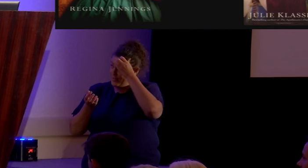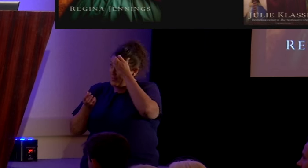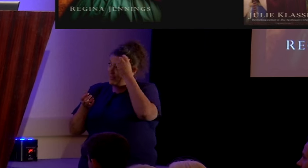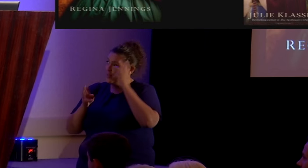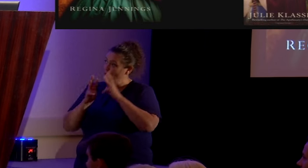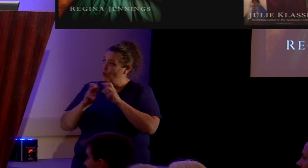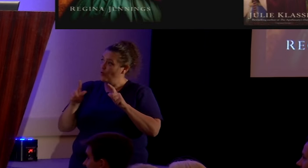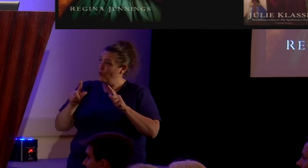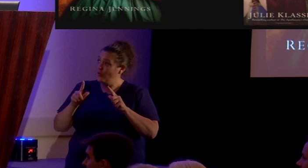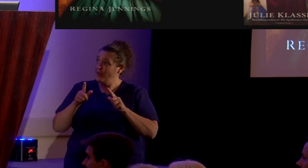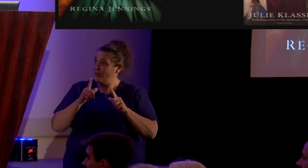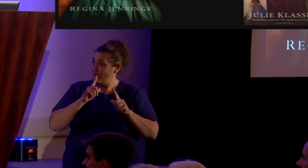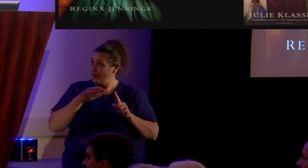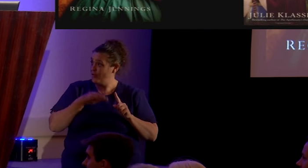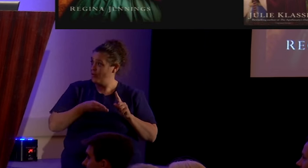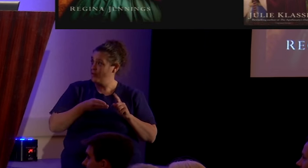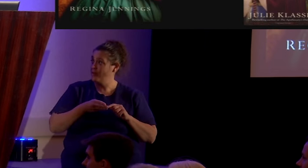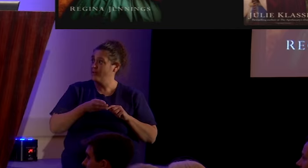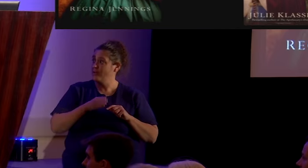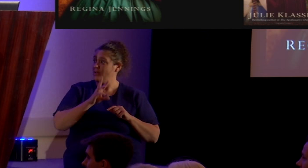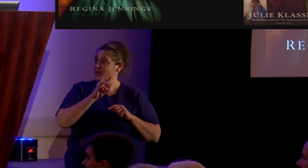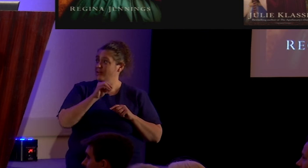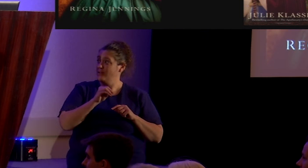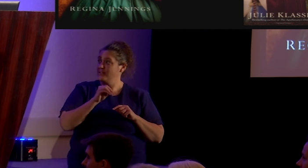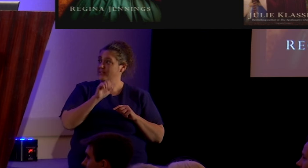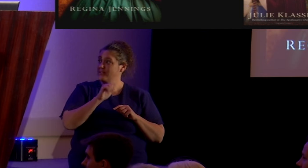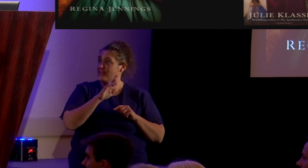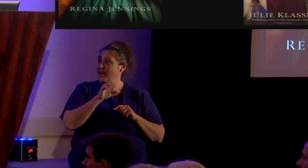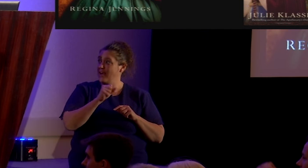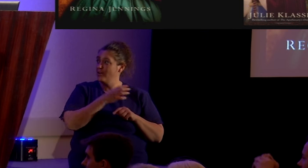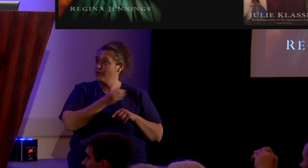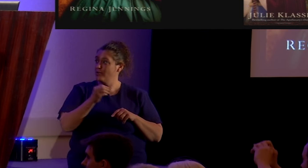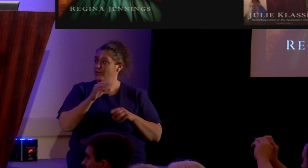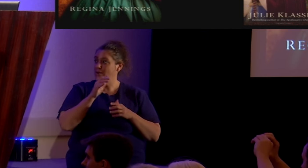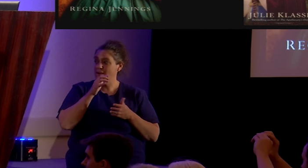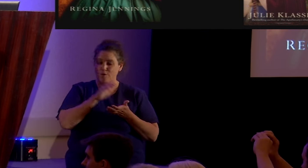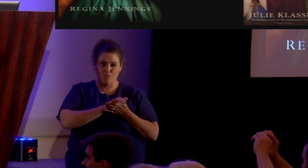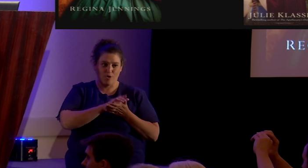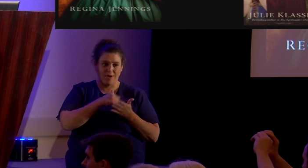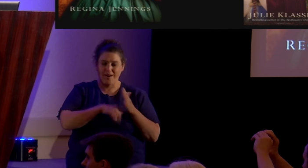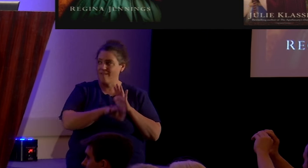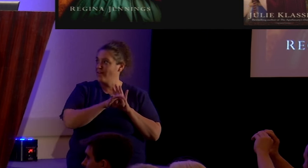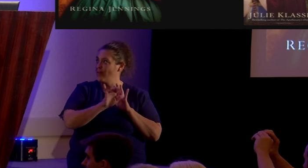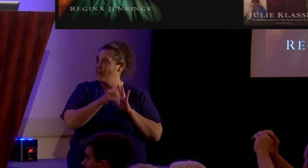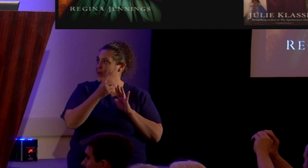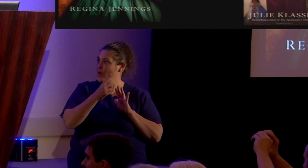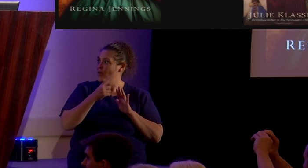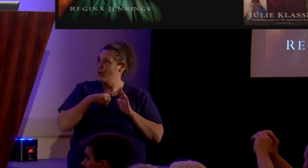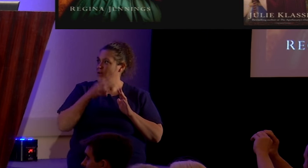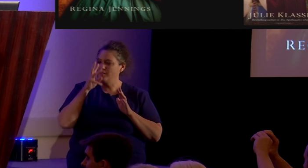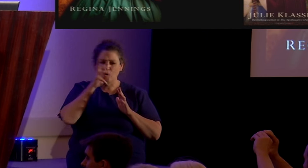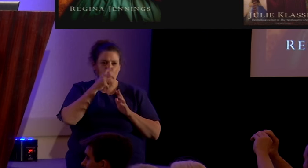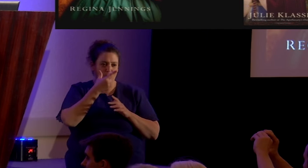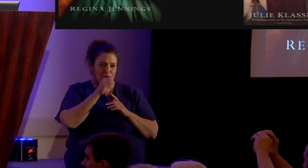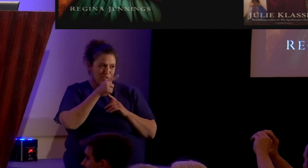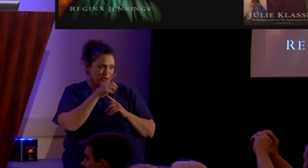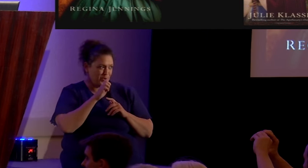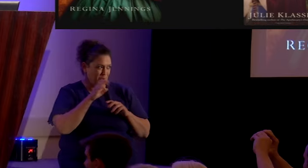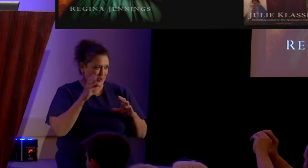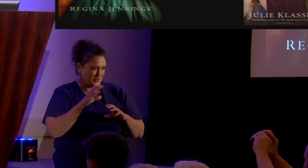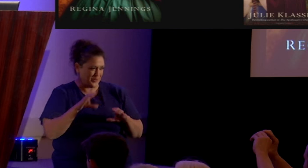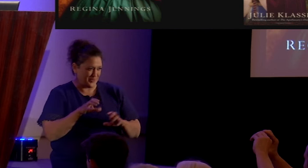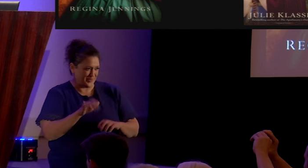Well, they exist. 60 acres and a bride is one of them I found. It's a weird Google search to do, by the way.